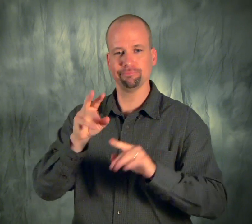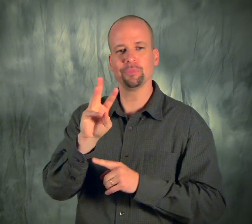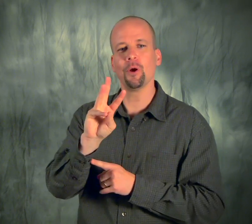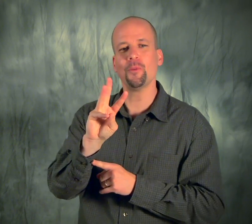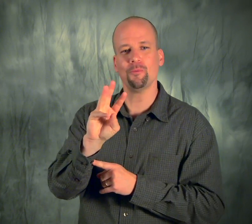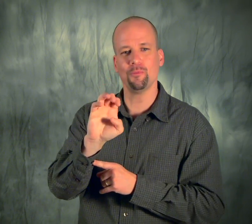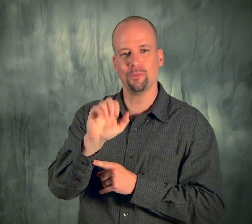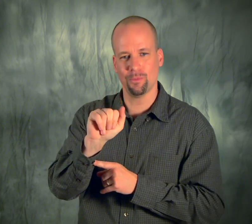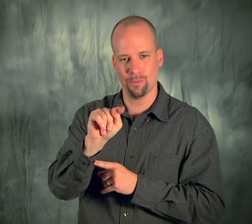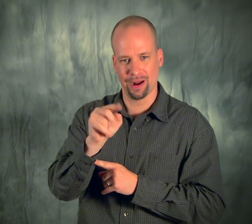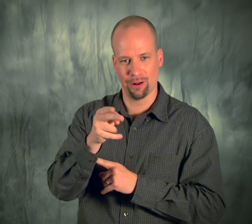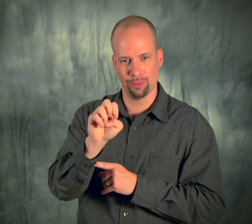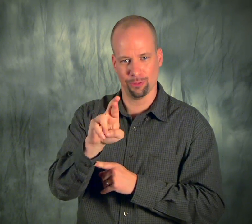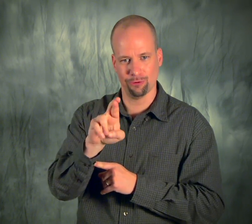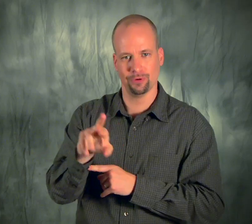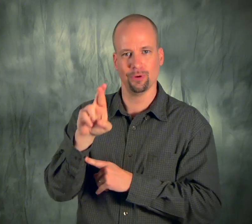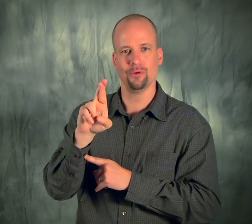Make sure this is set to ON.